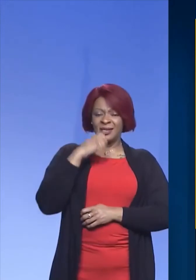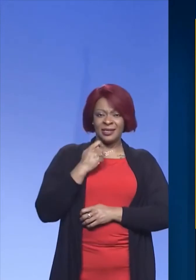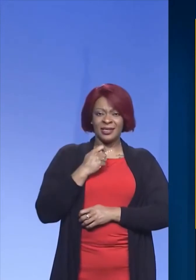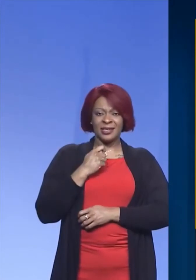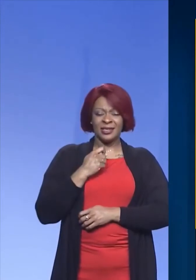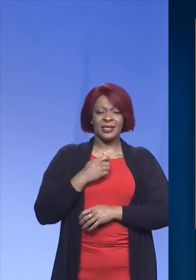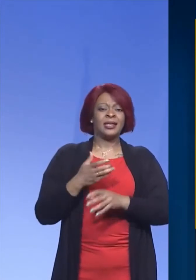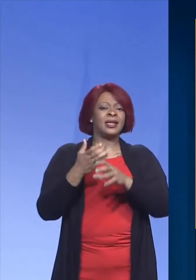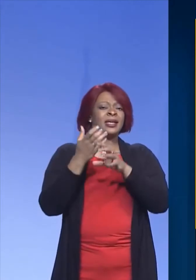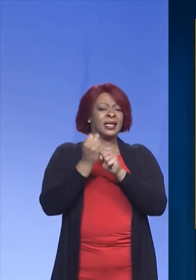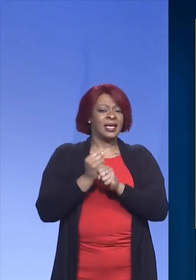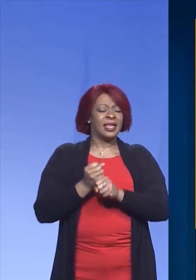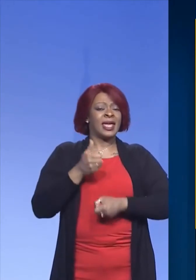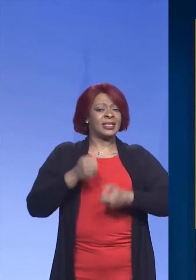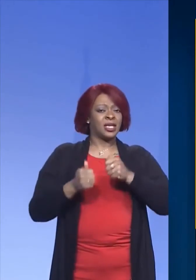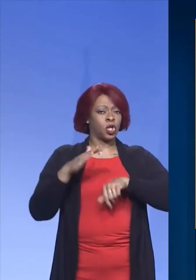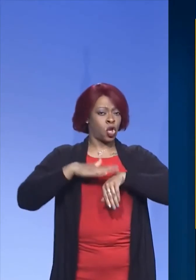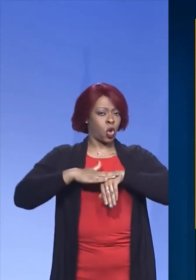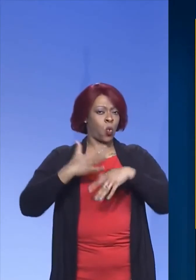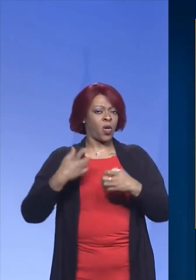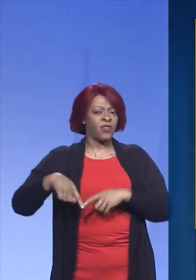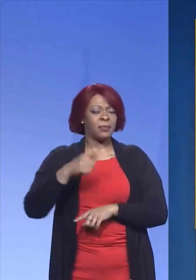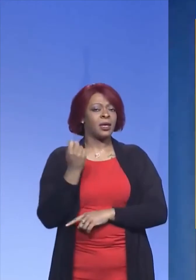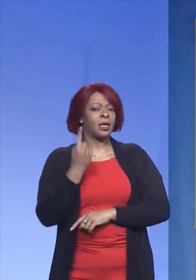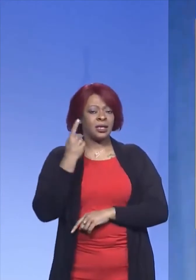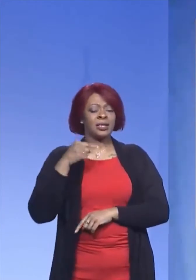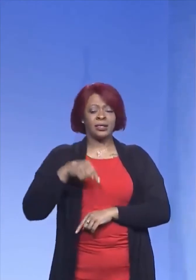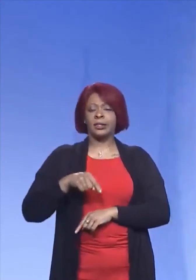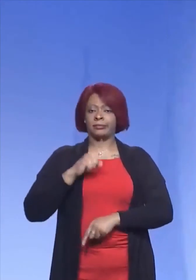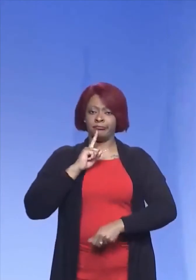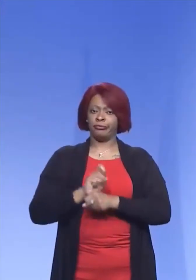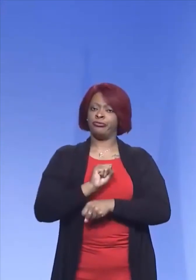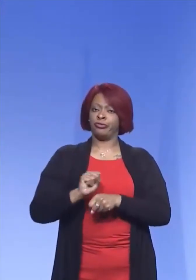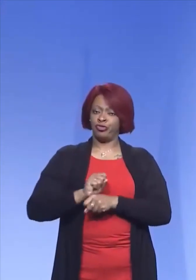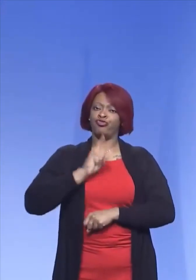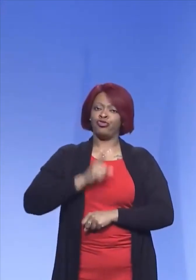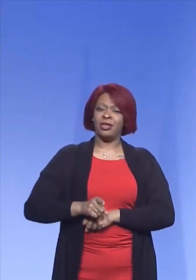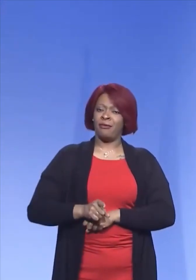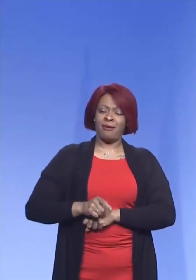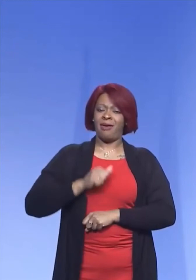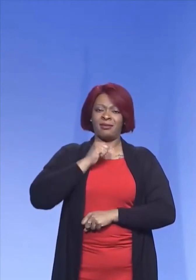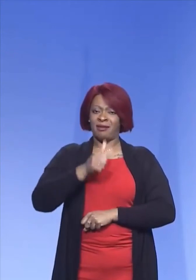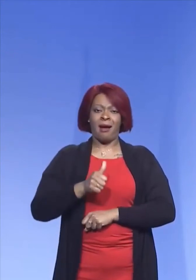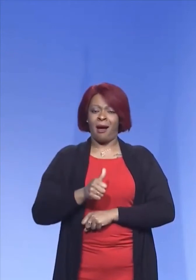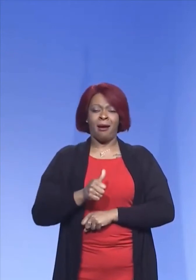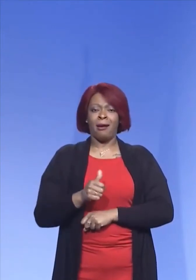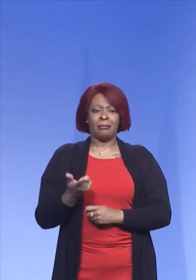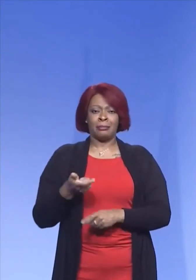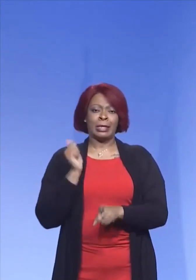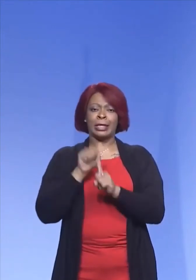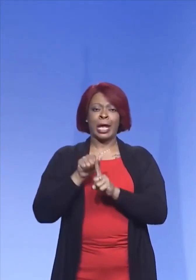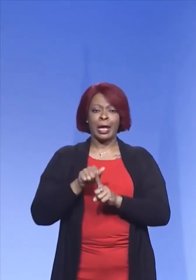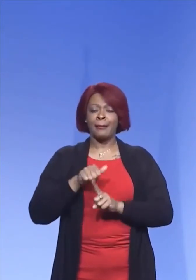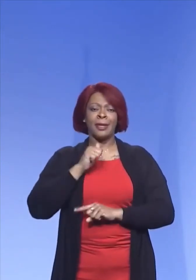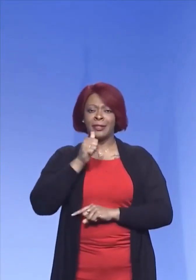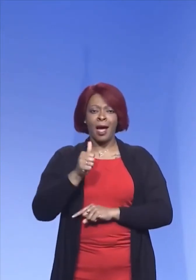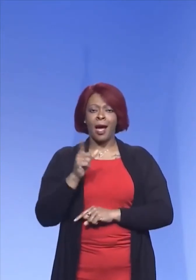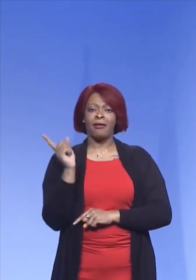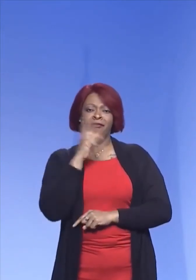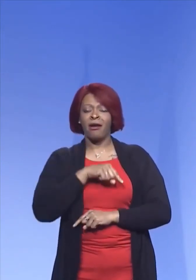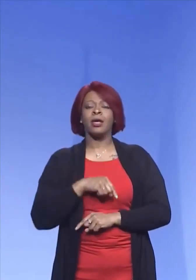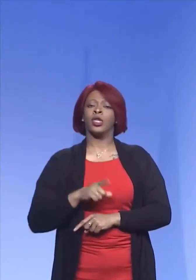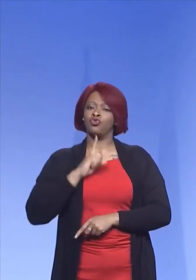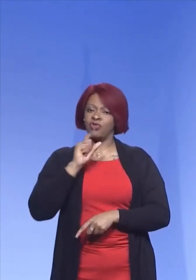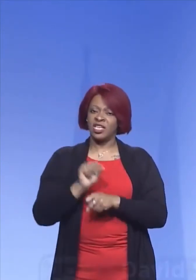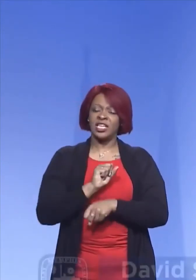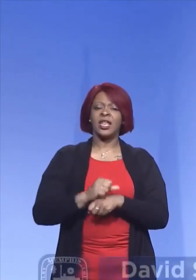get this text alert, we want them to understand this is legit. It's not a, it's not a scam, right? It's, it's, it's legit. The